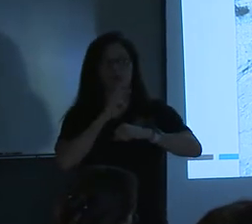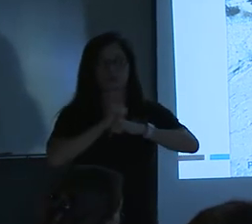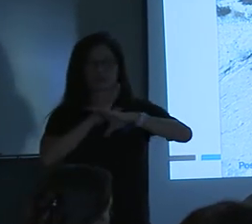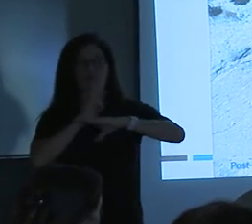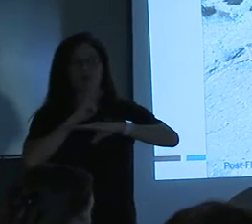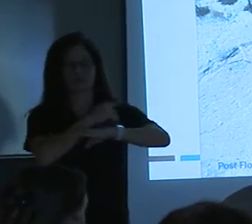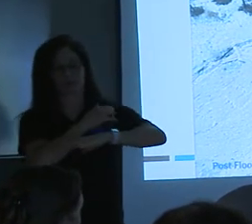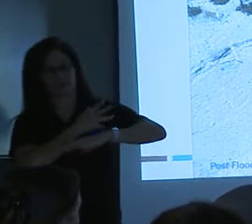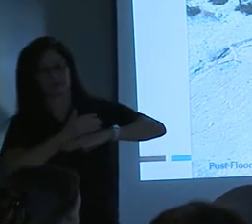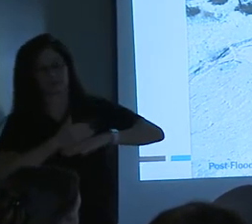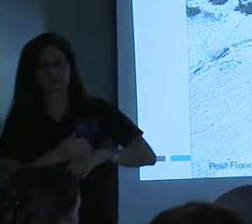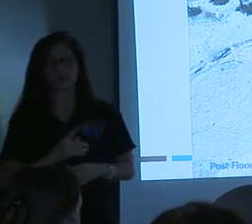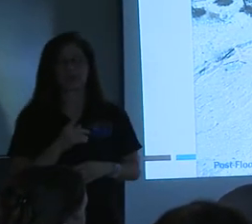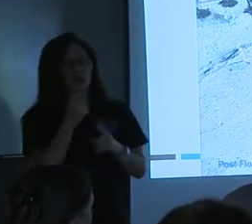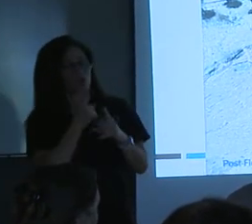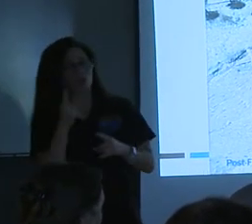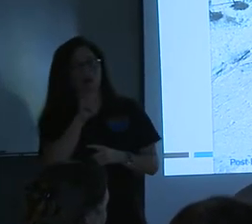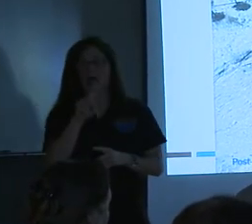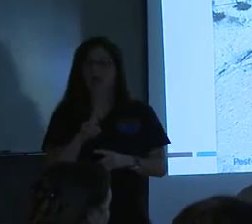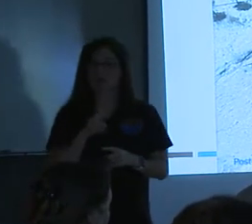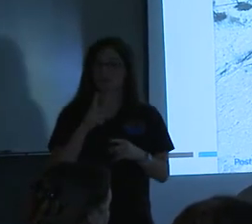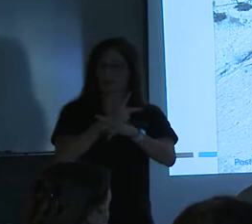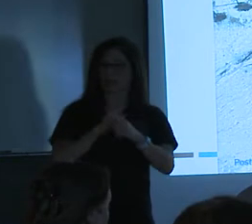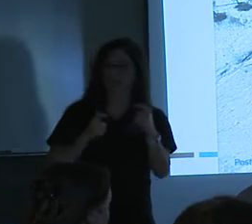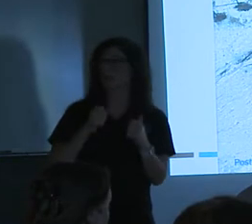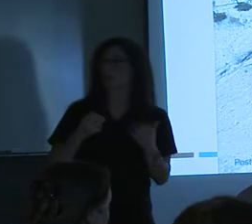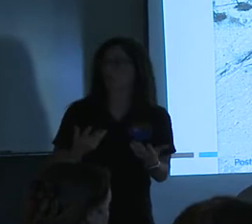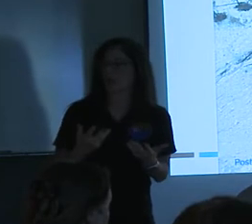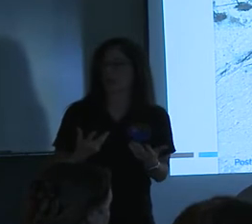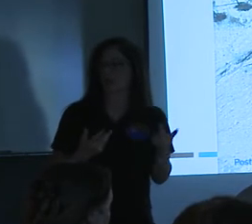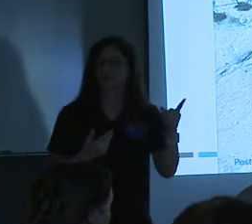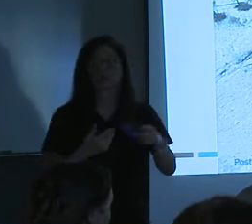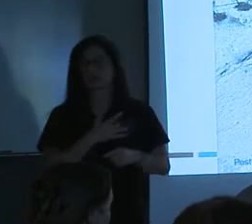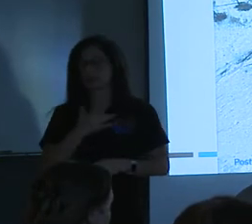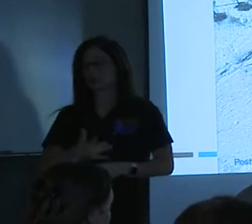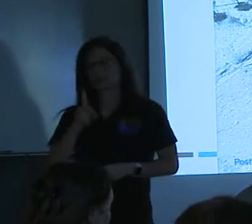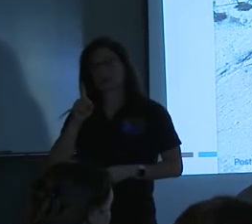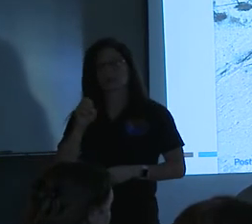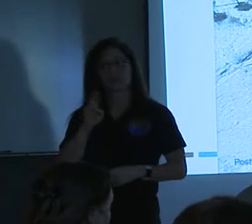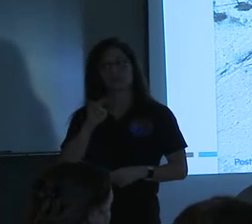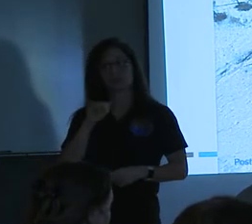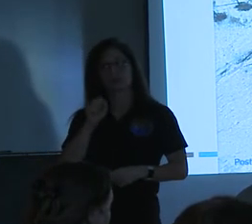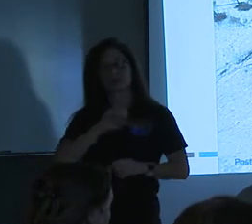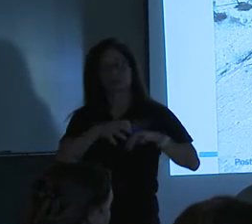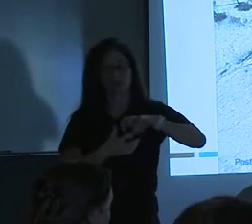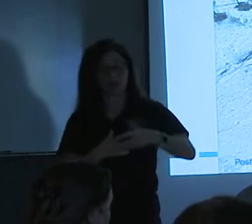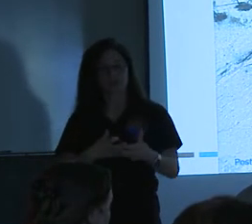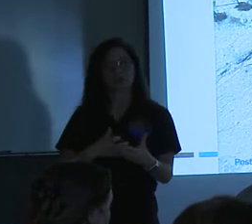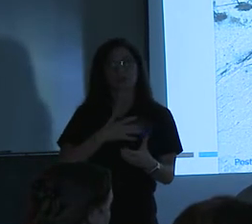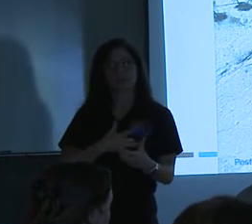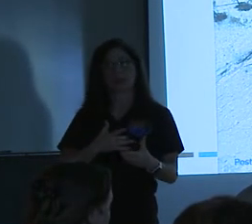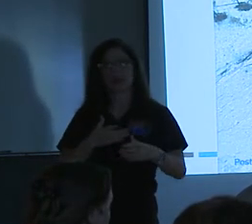like one and a half times bigger? Or how much will the debris bulk put? Uh, typical debris bulking factors after a fire period too.